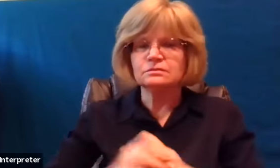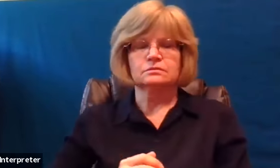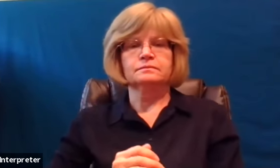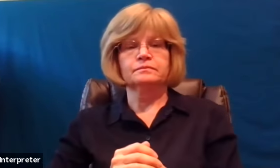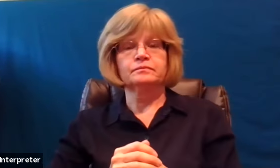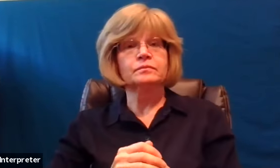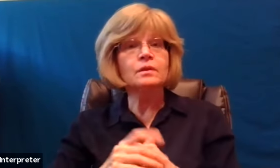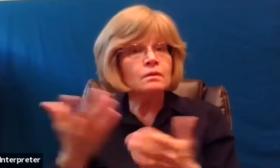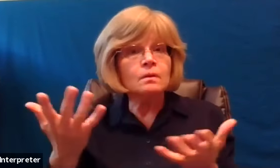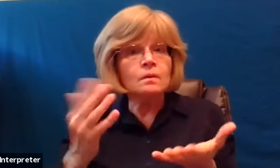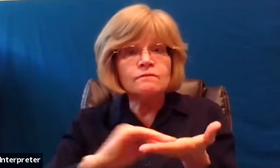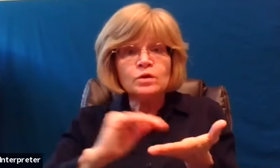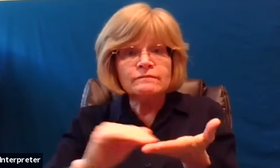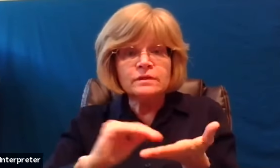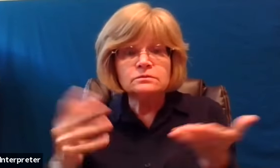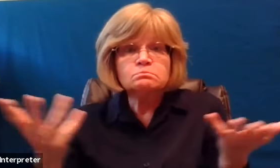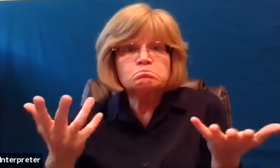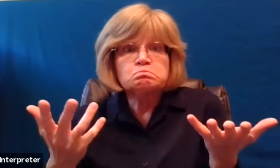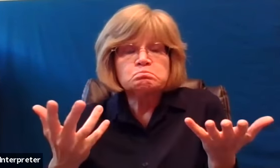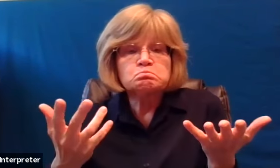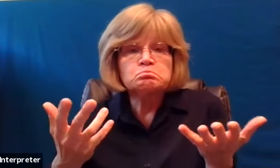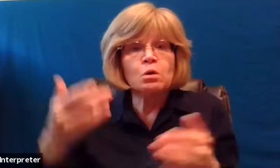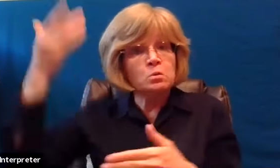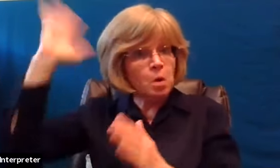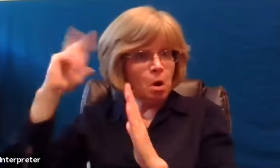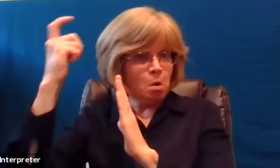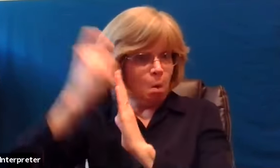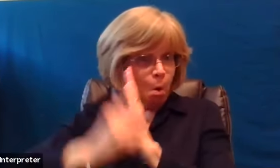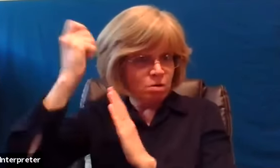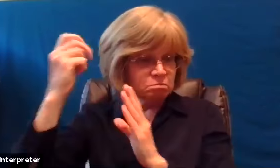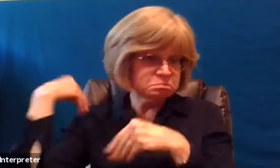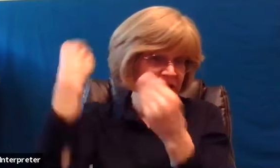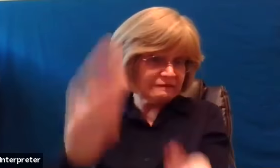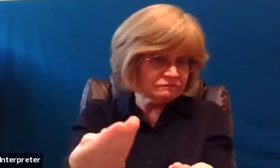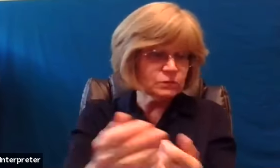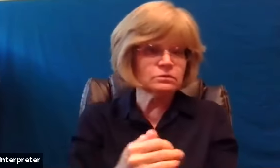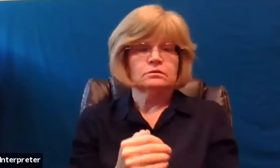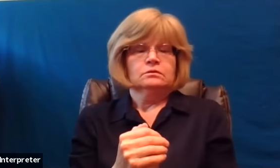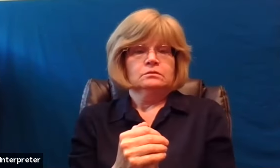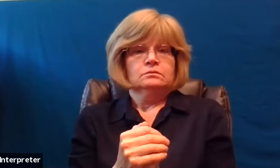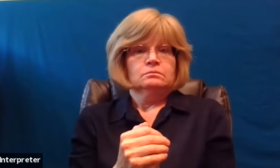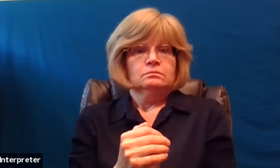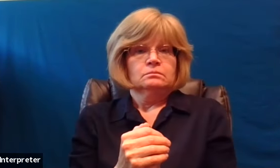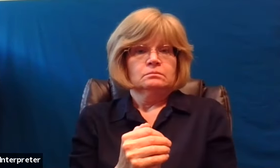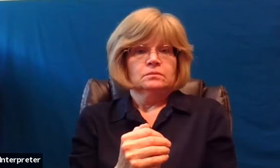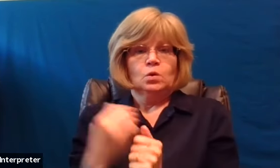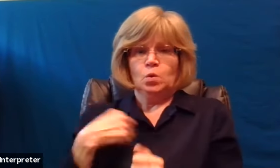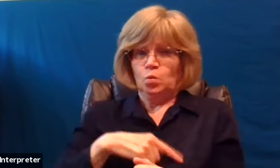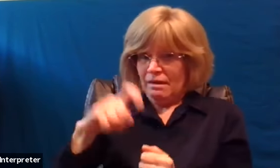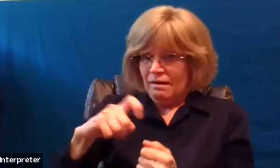is forgiveness automatically given by god or do we have to do something to receive